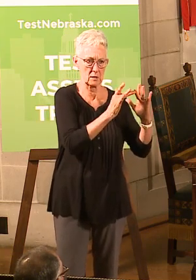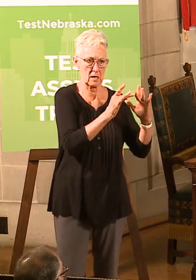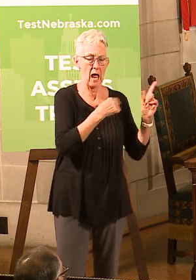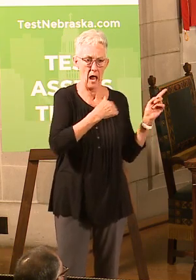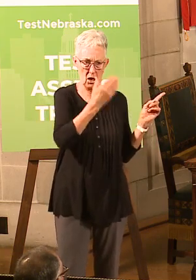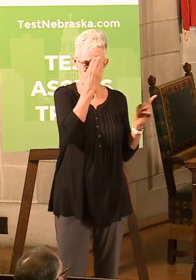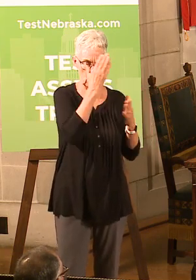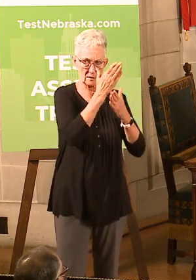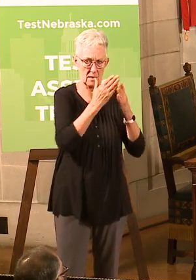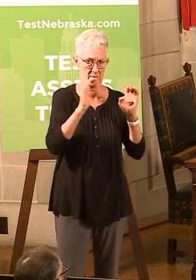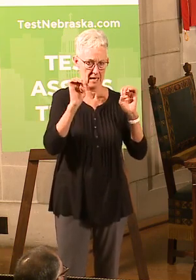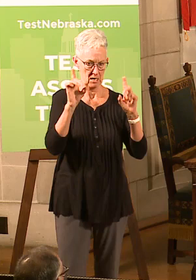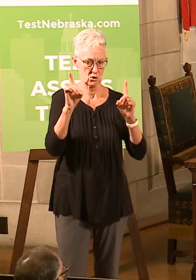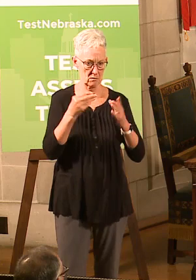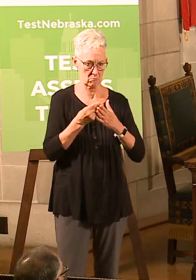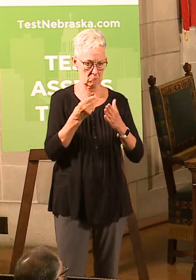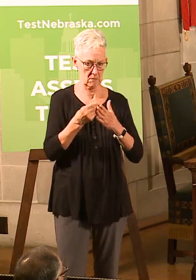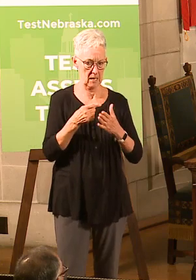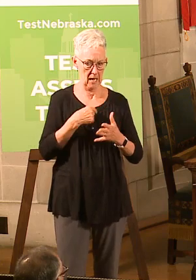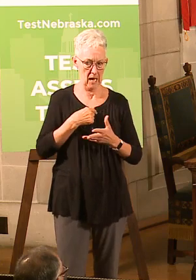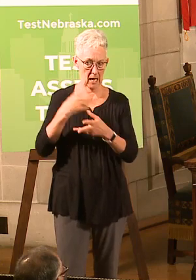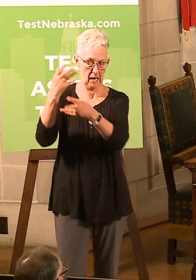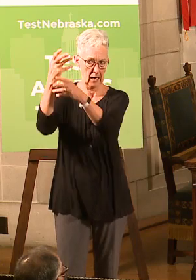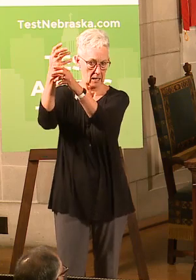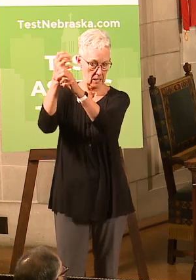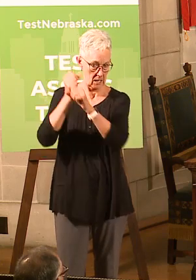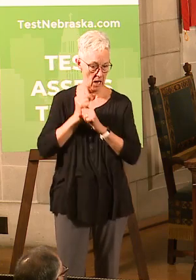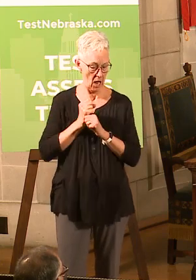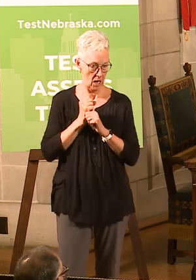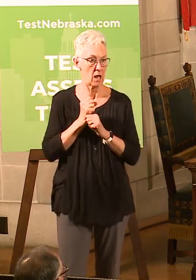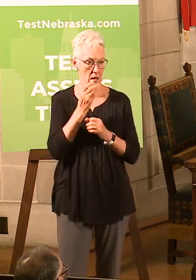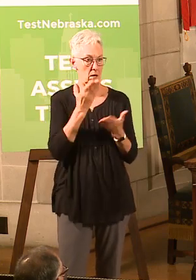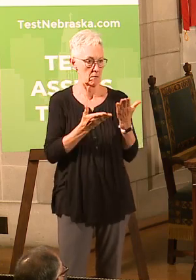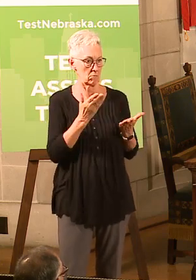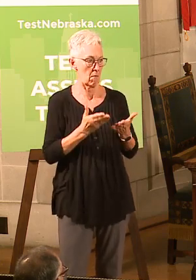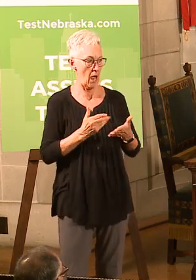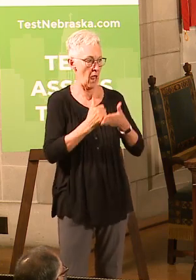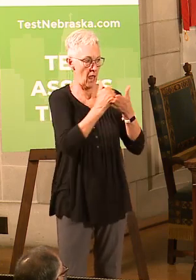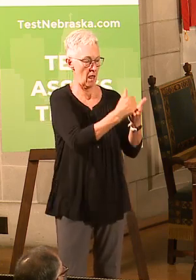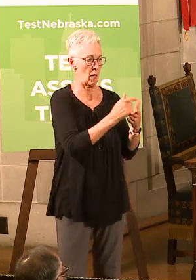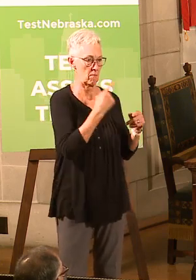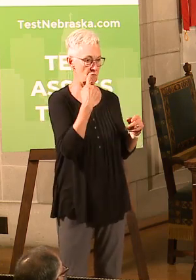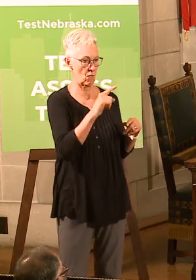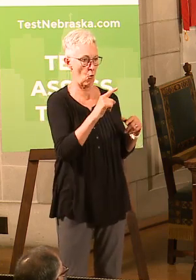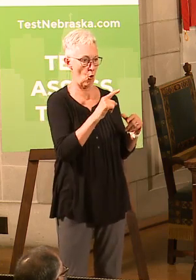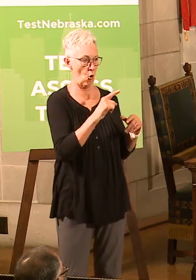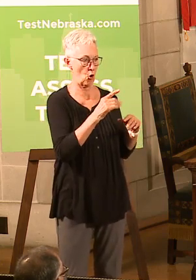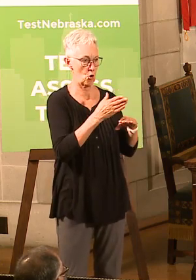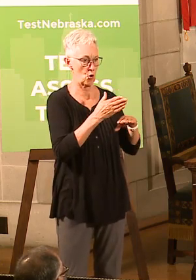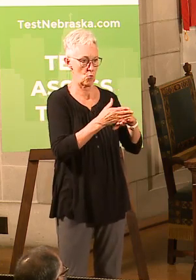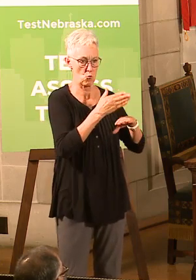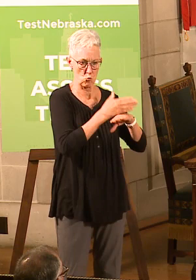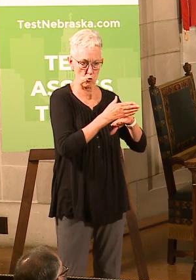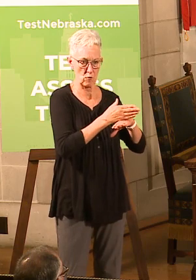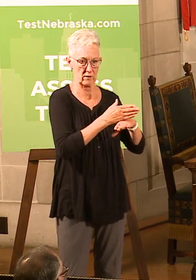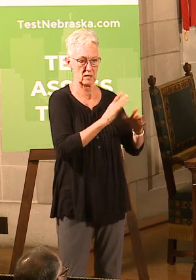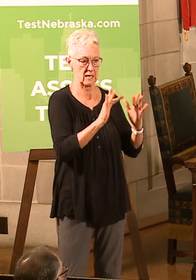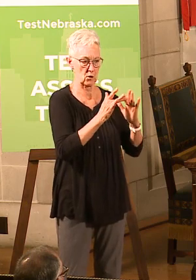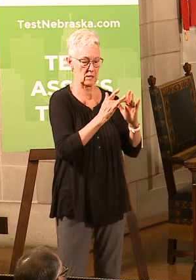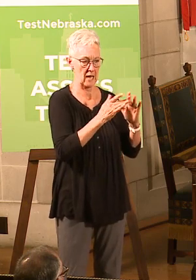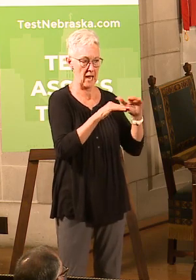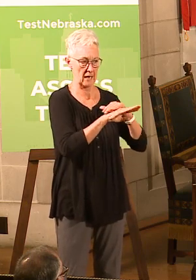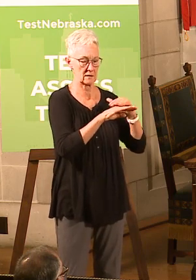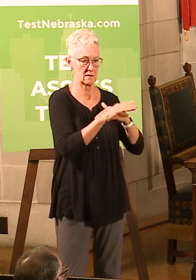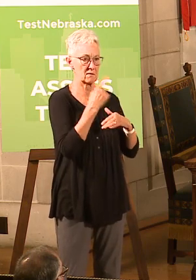from the governor's standpoint, about helping facilitate access to digital learning with our education money. But